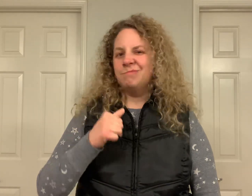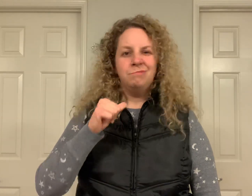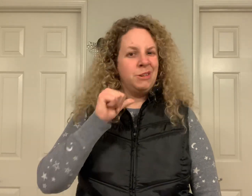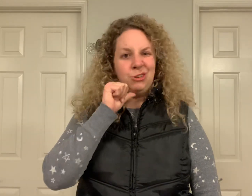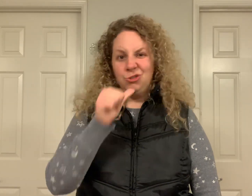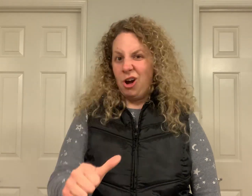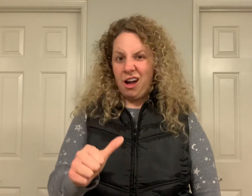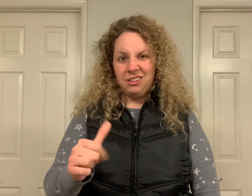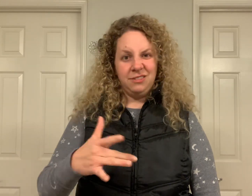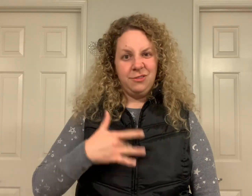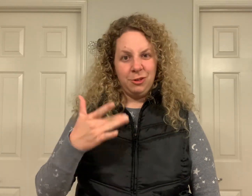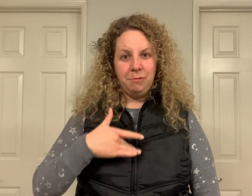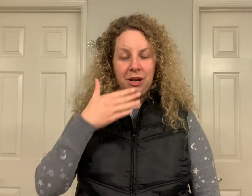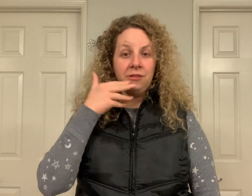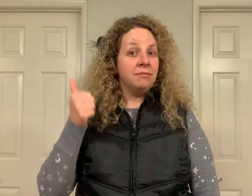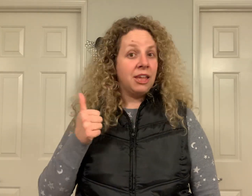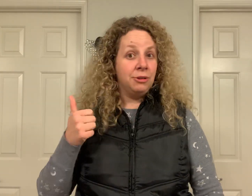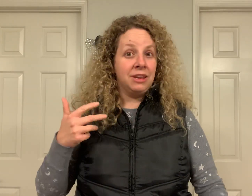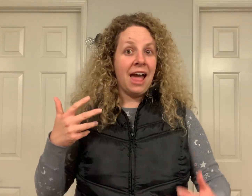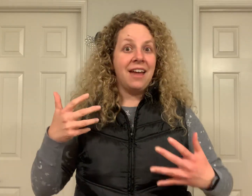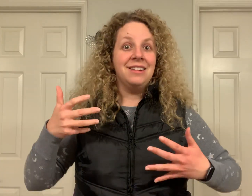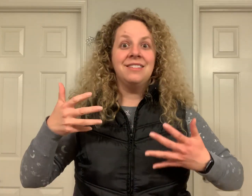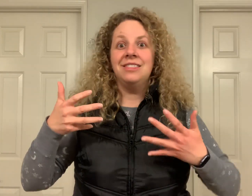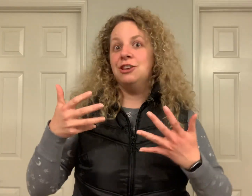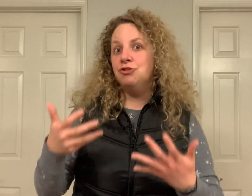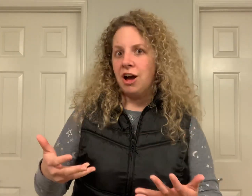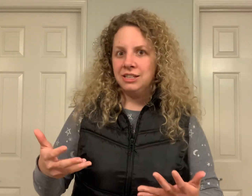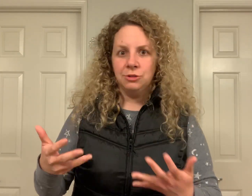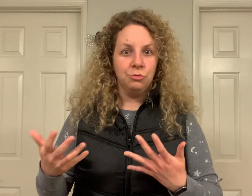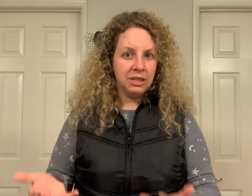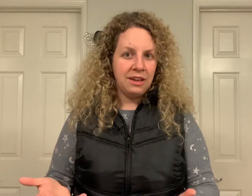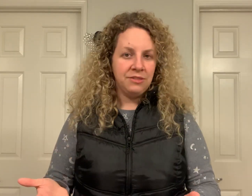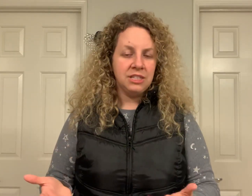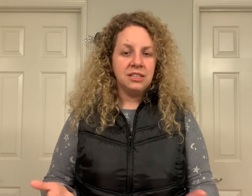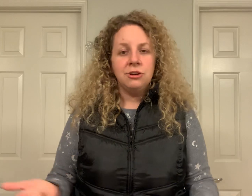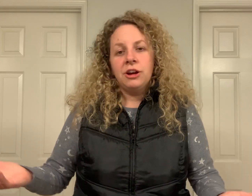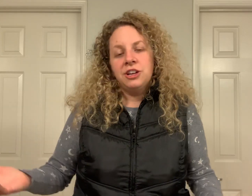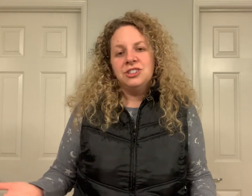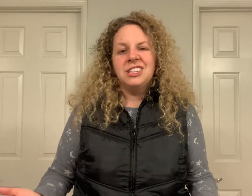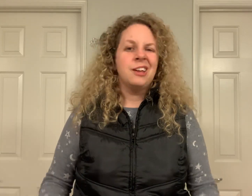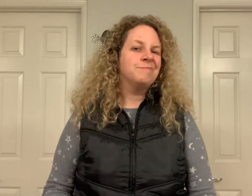me not feel better. You can add the not to really emphasize it, or you can just say,